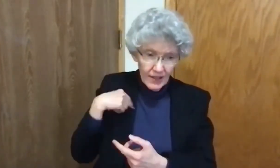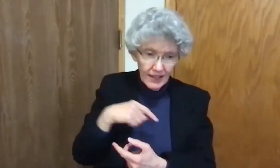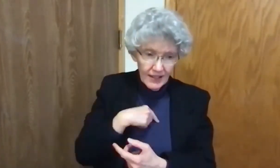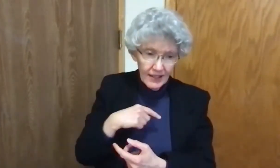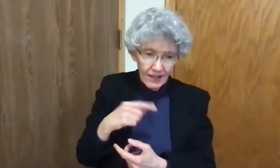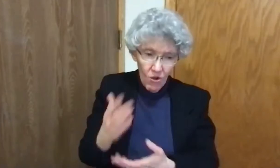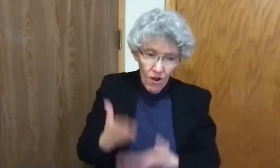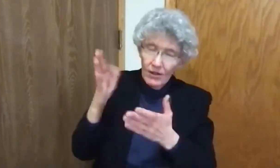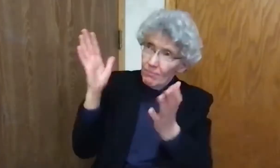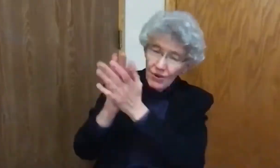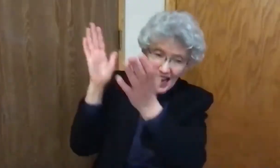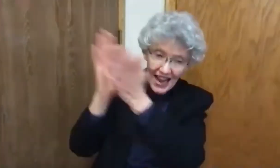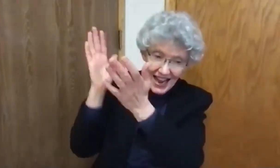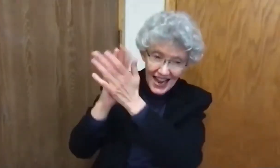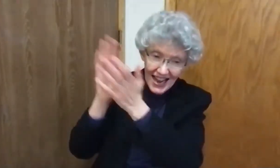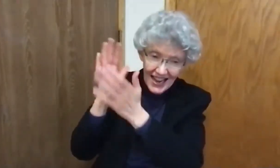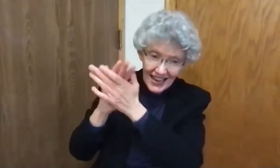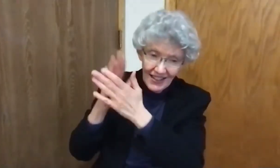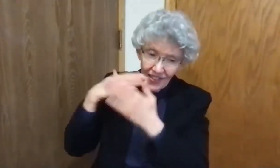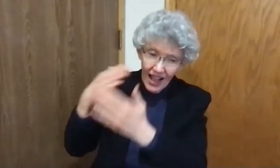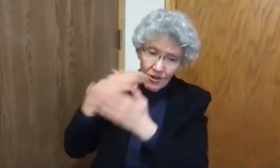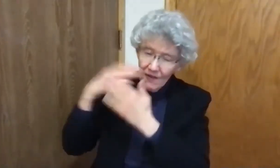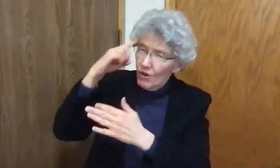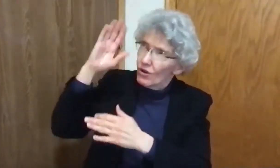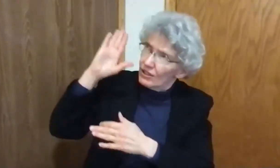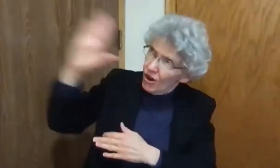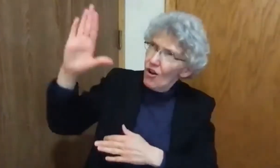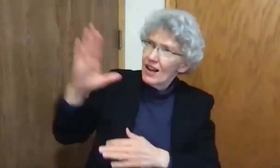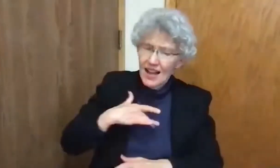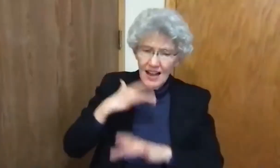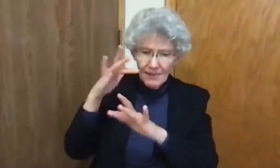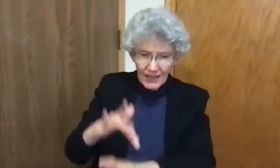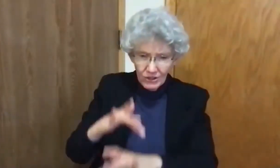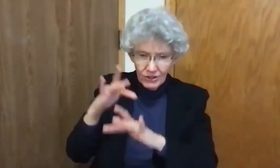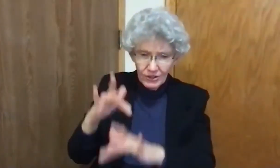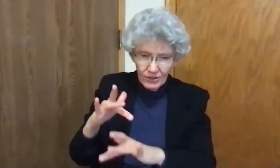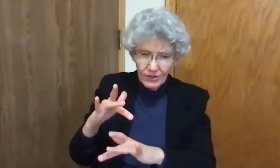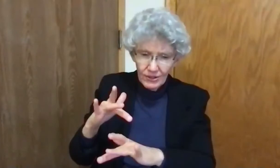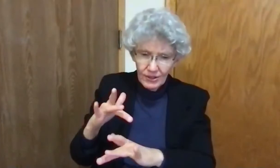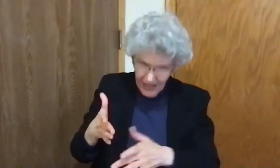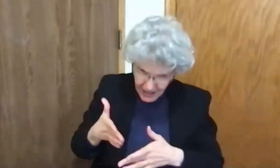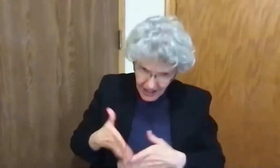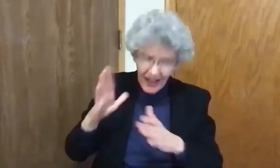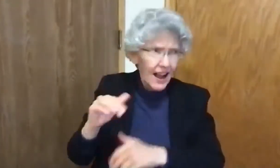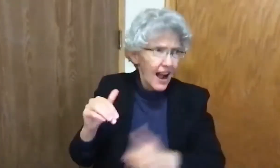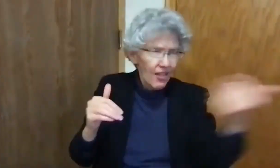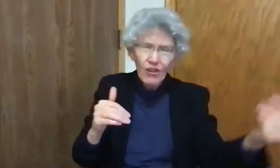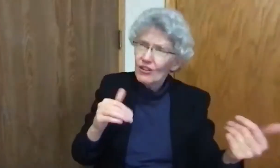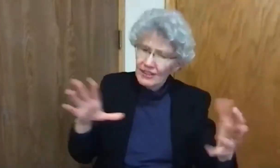Then, when we offer praise and gratitude for your compassion, let